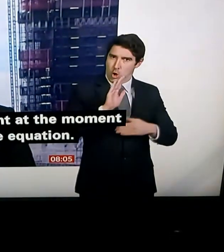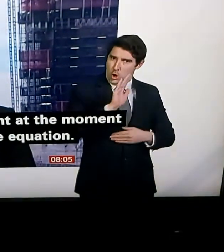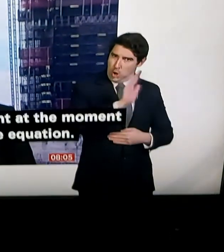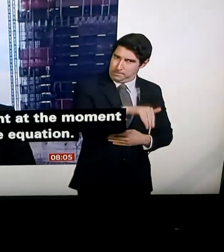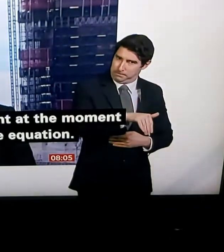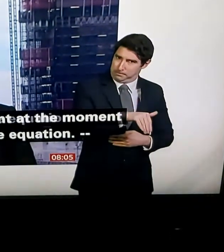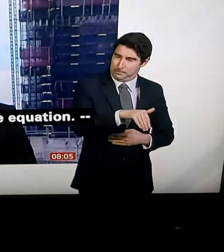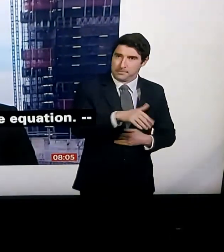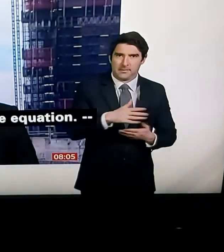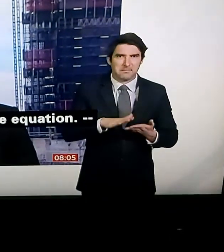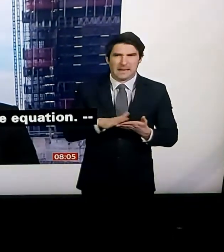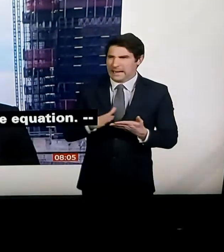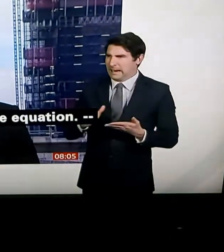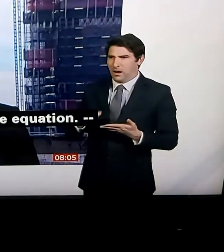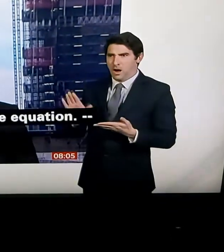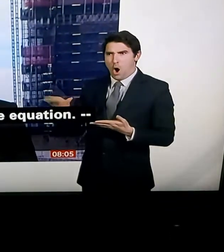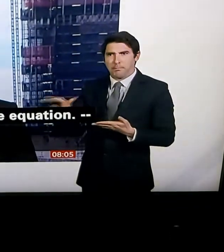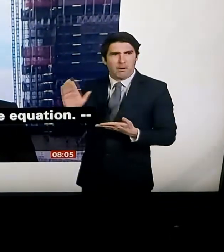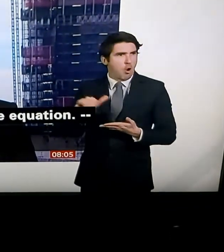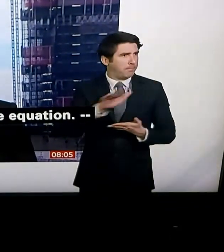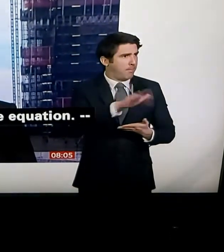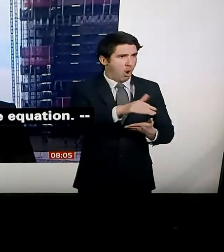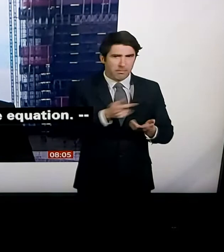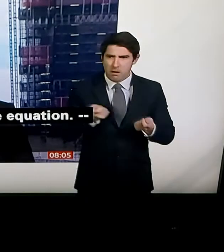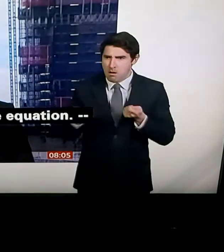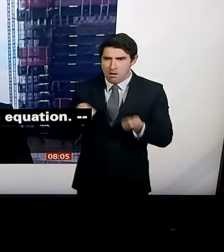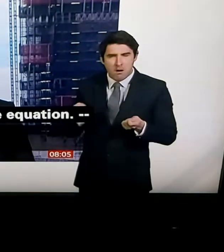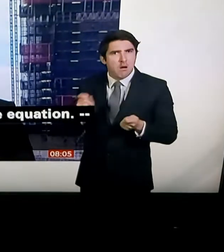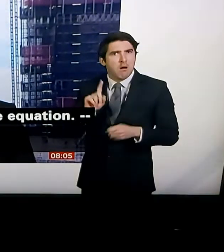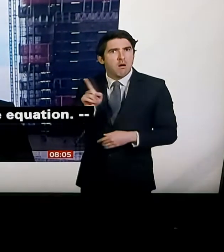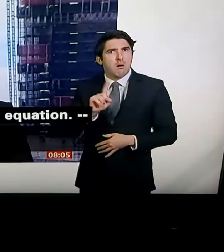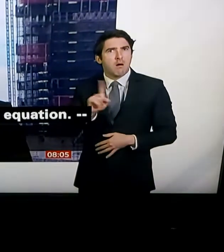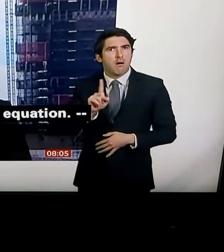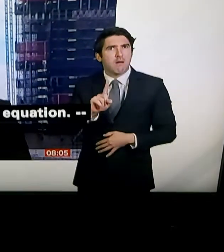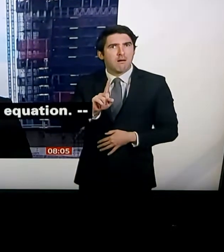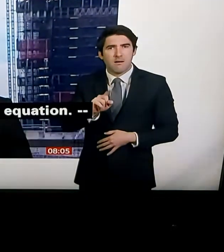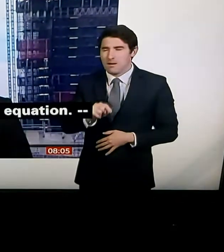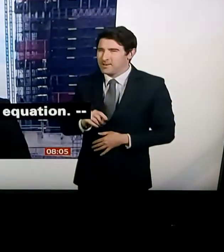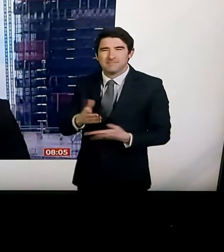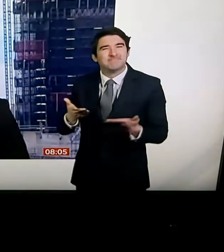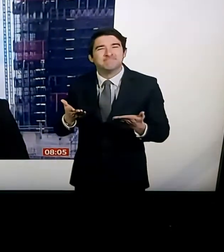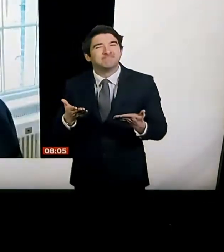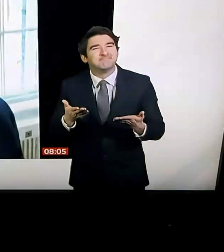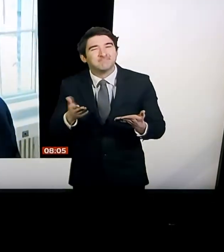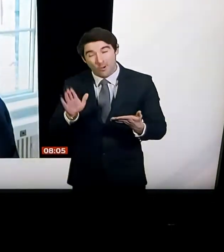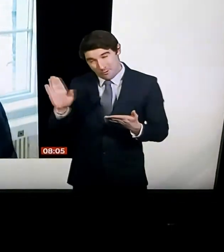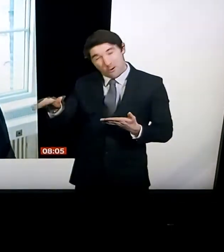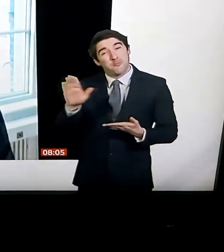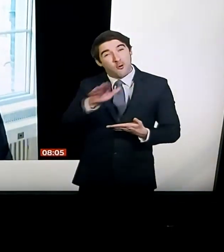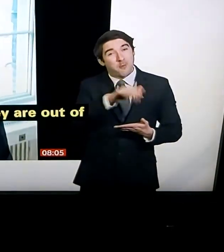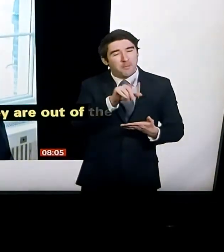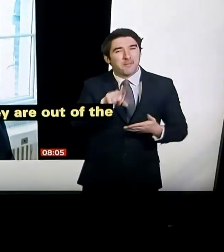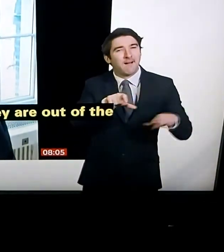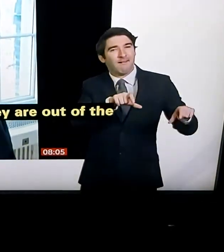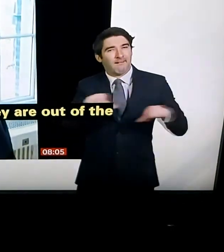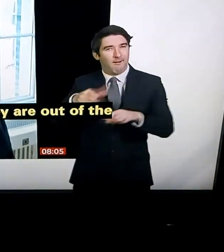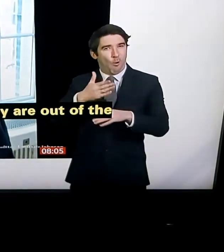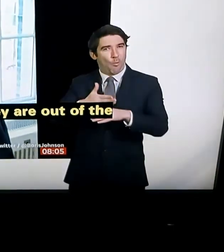Obviously, we saw this video from Boris Johnson yesterday. He posted it from self-isolation from his flat in